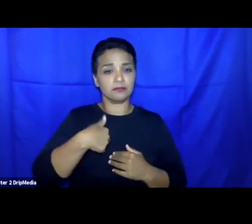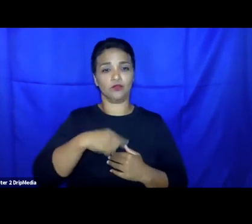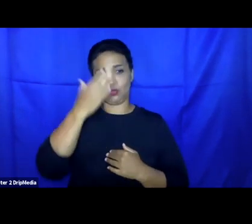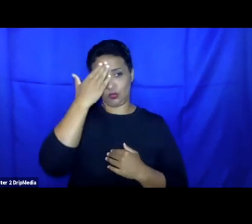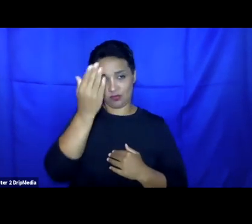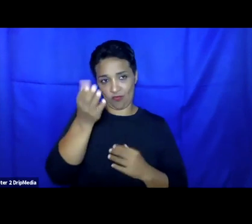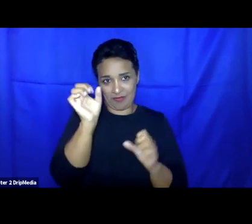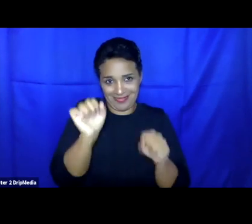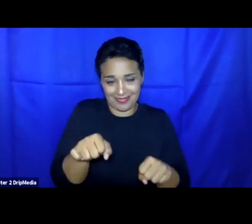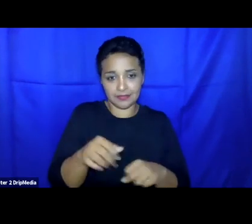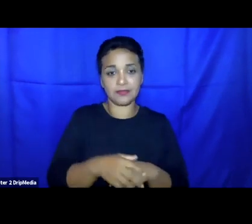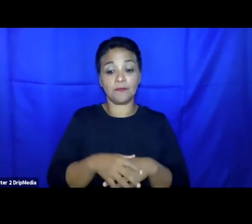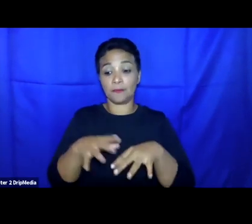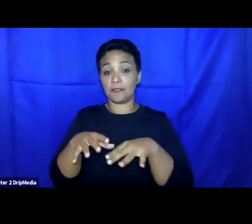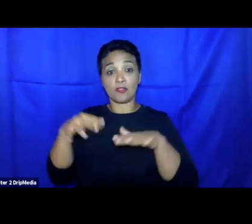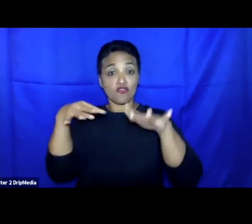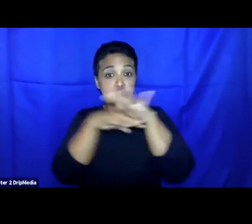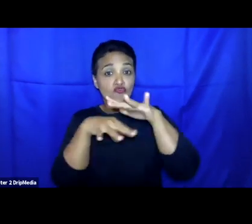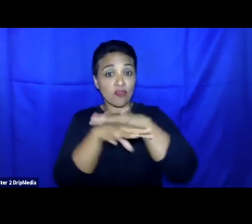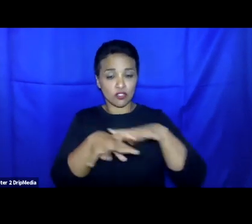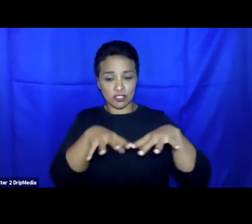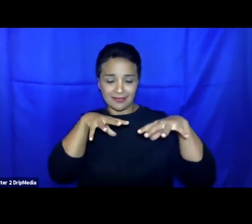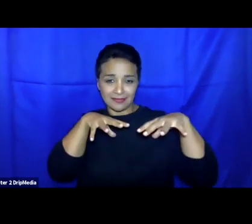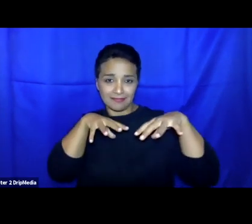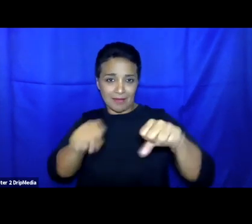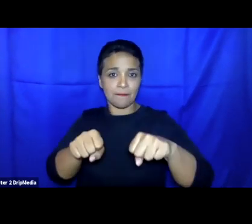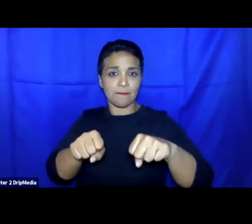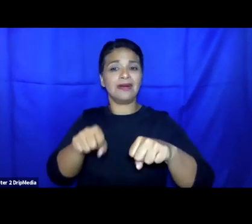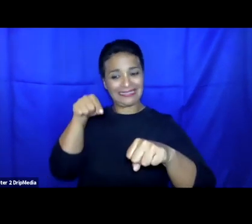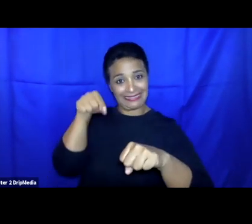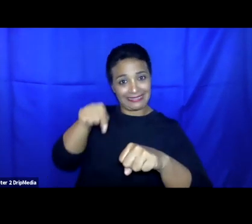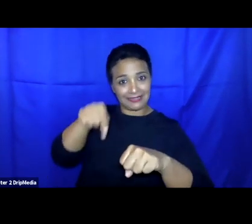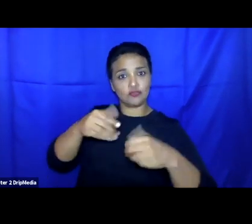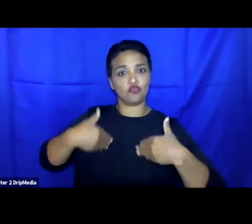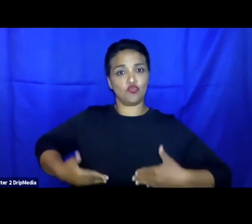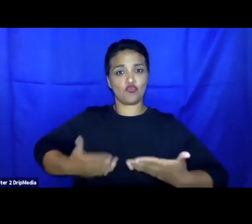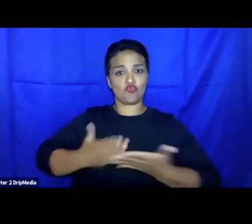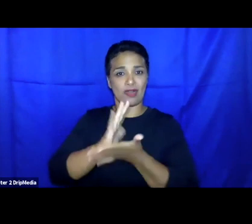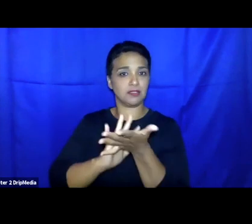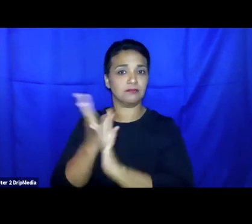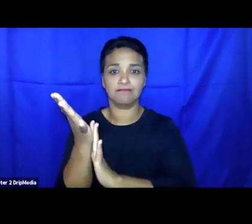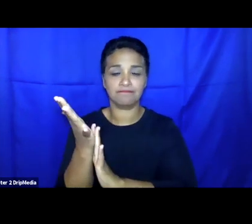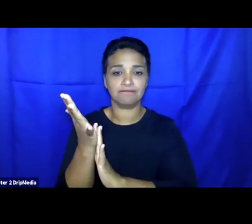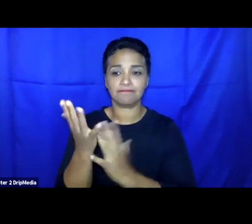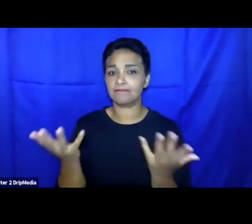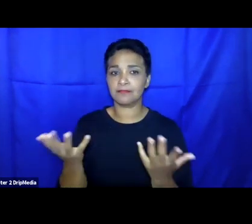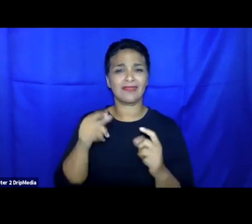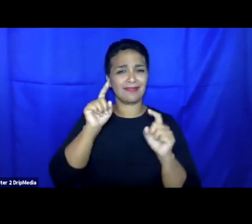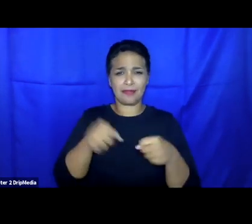of containment policies result in human rights violations. So that while one can't litigate the Global Compact, one can